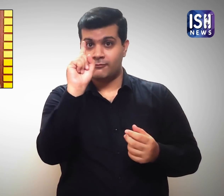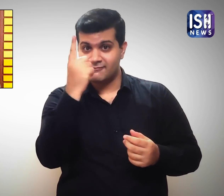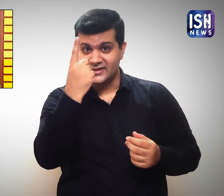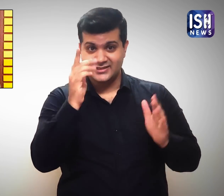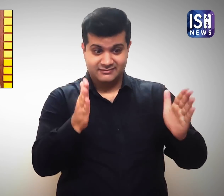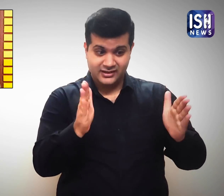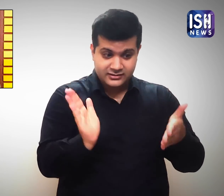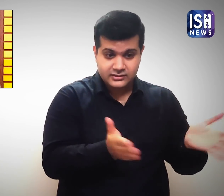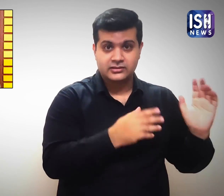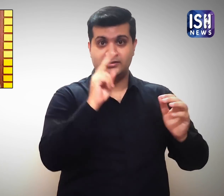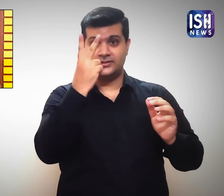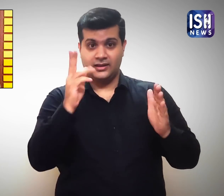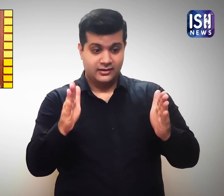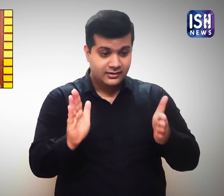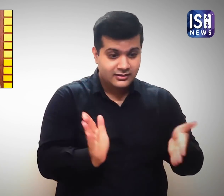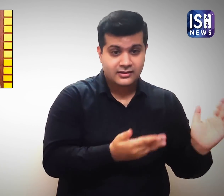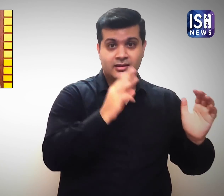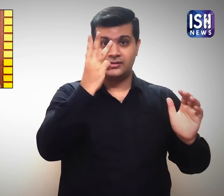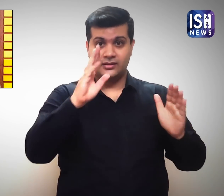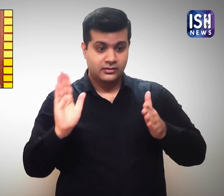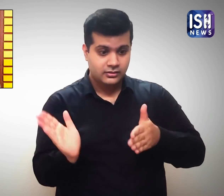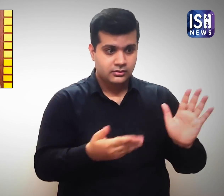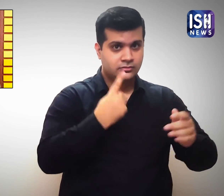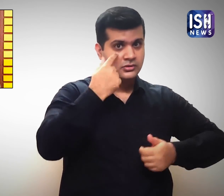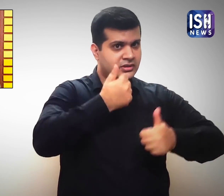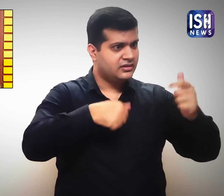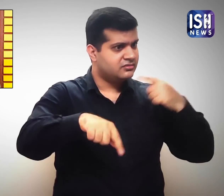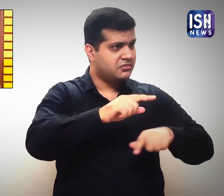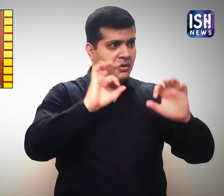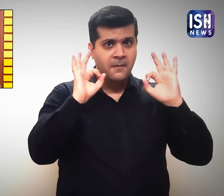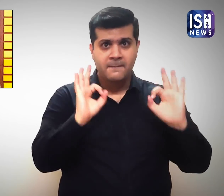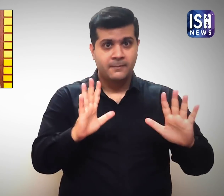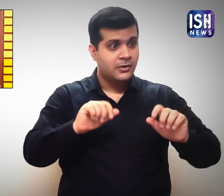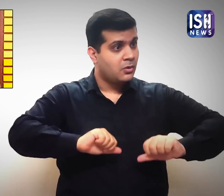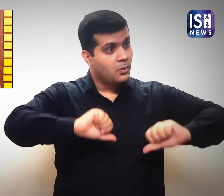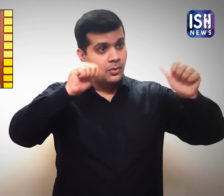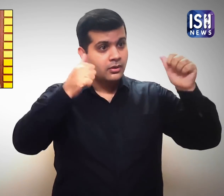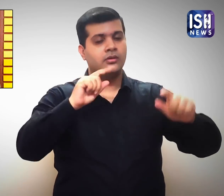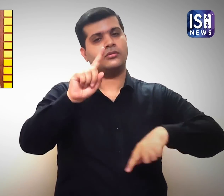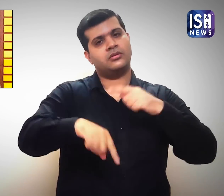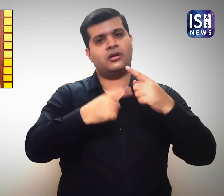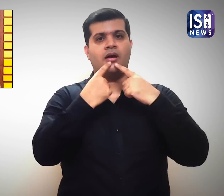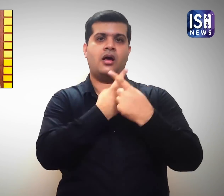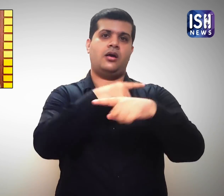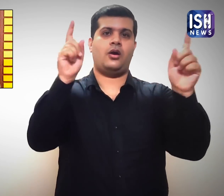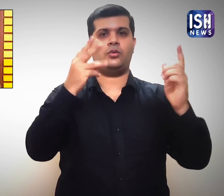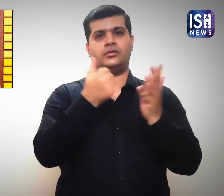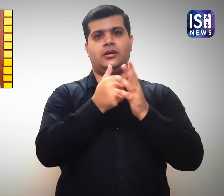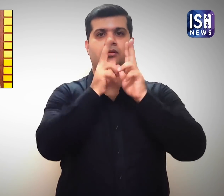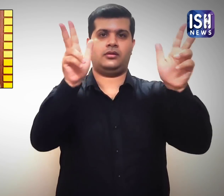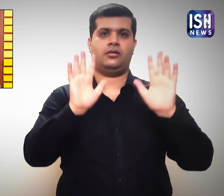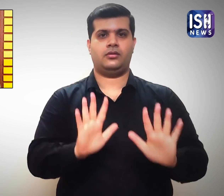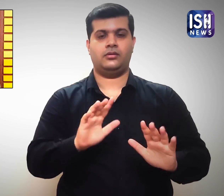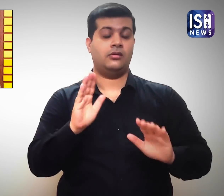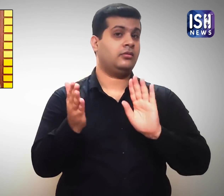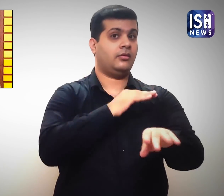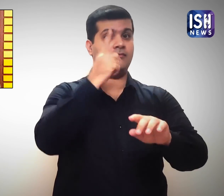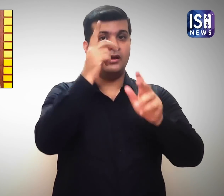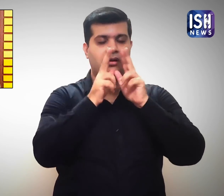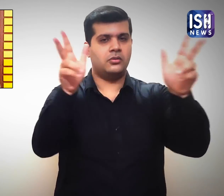Once trials for three phases are successful, then a date can be announced. What kabul you have